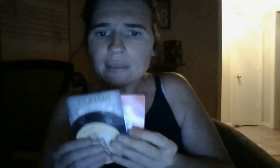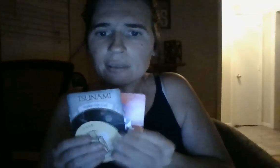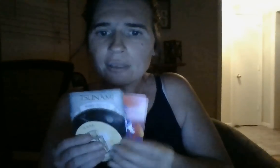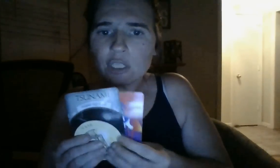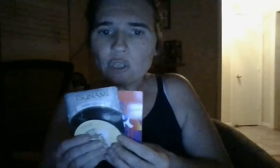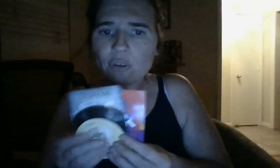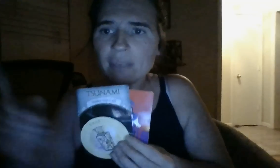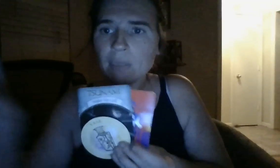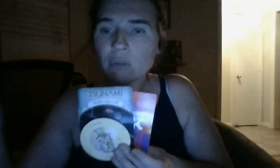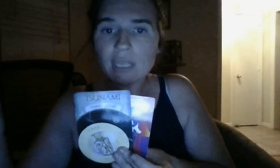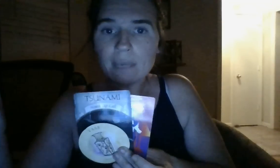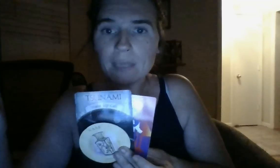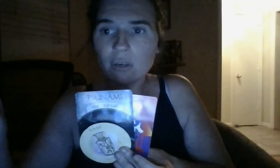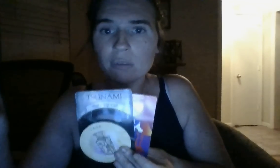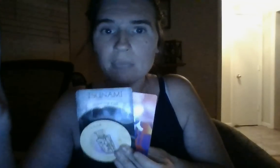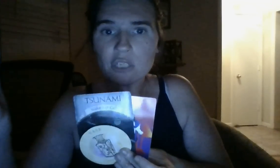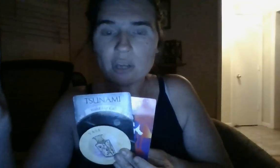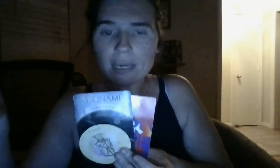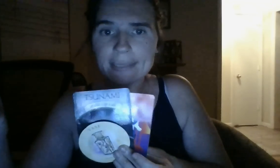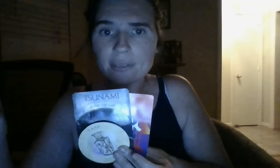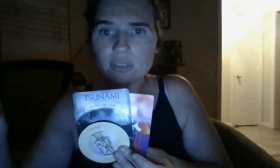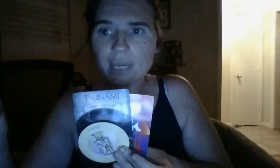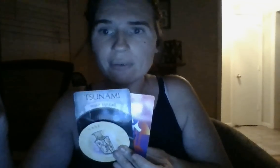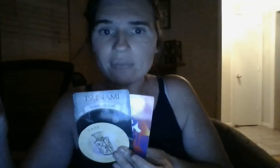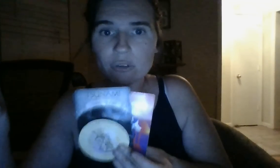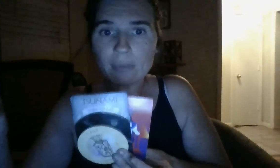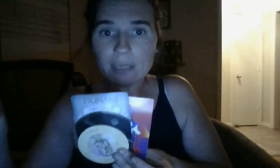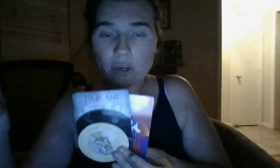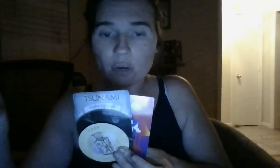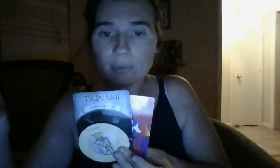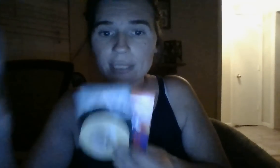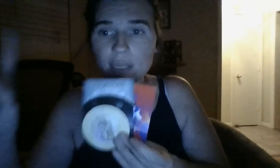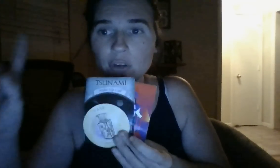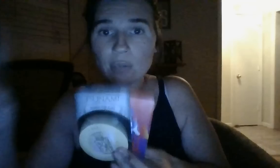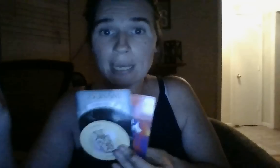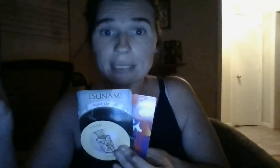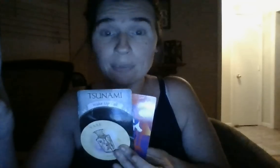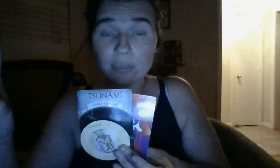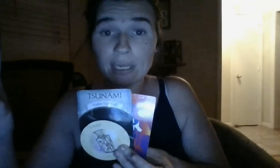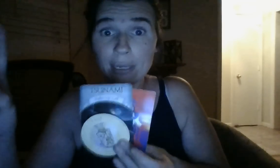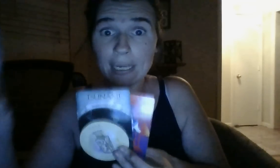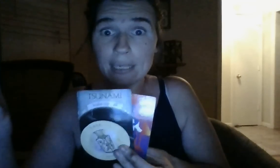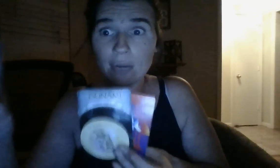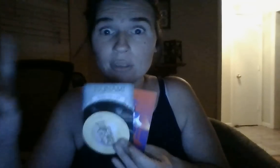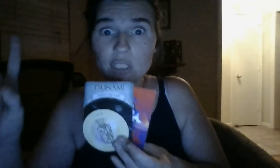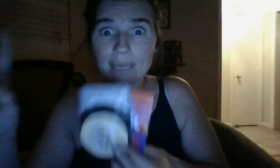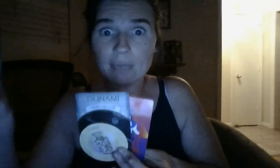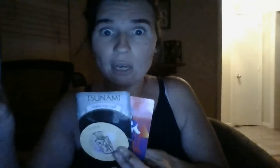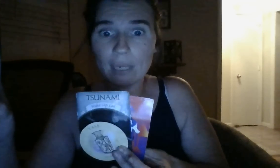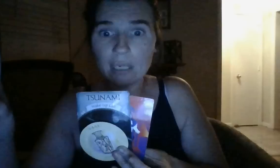And, you, feminine energy up here. Many shocking series of time events are about to occur with this. I heard you guys keep your head down and just keep going.